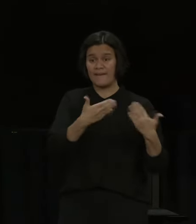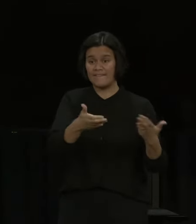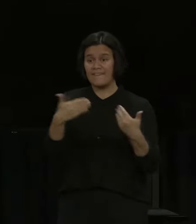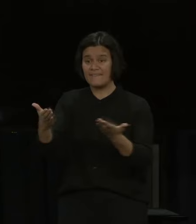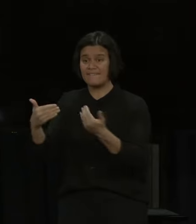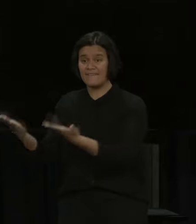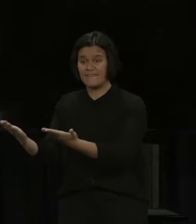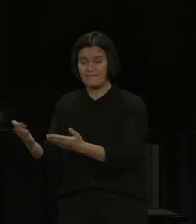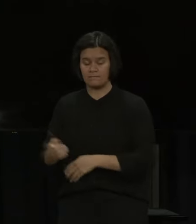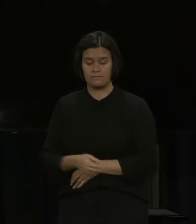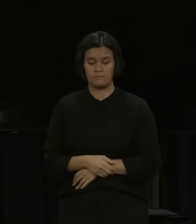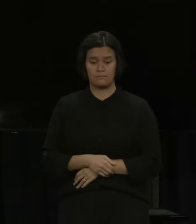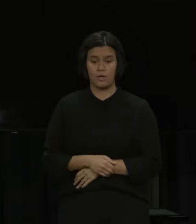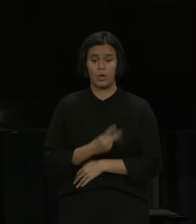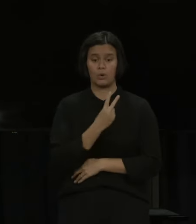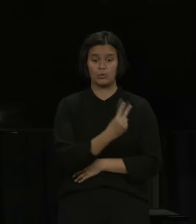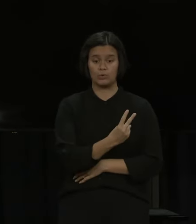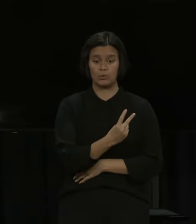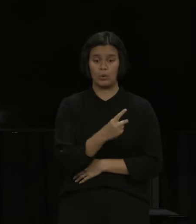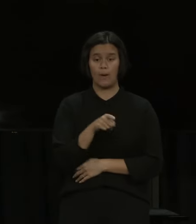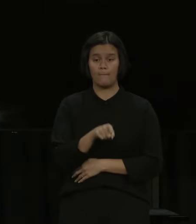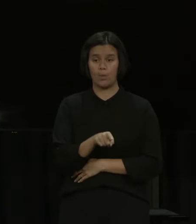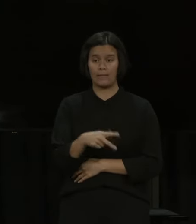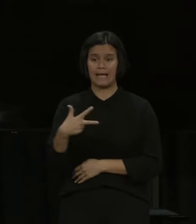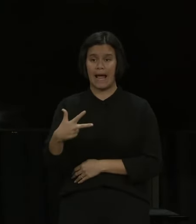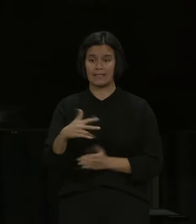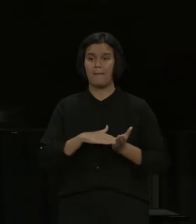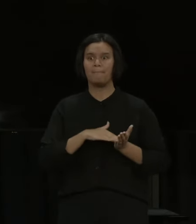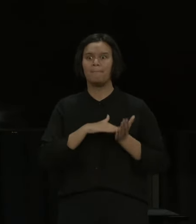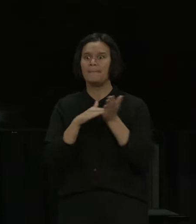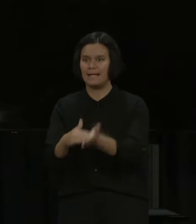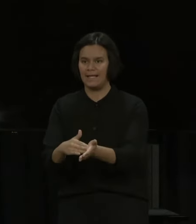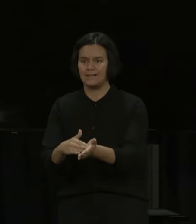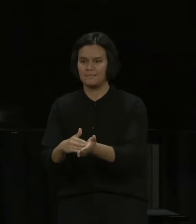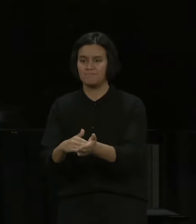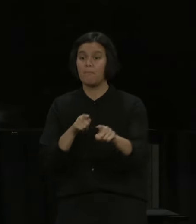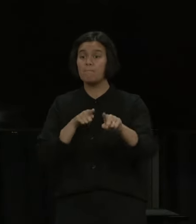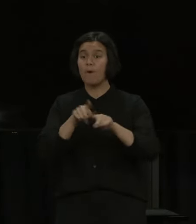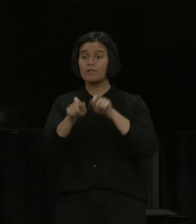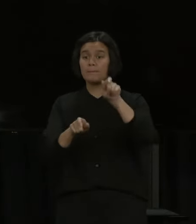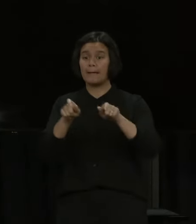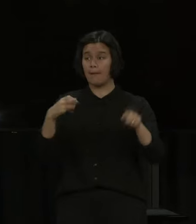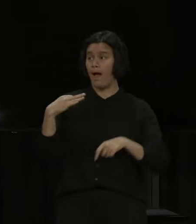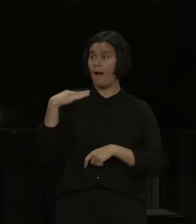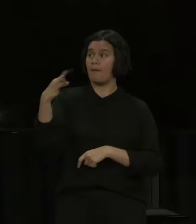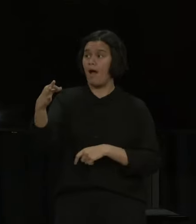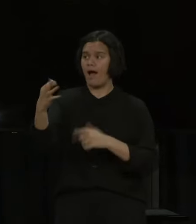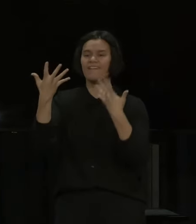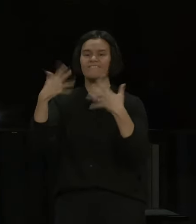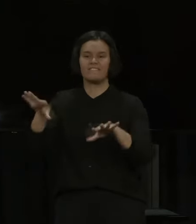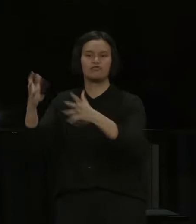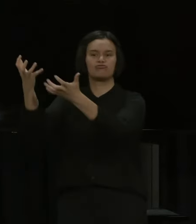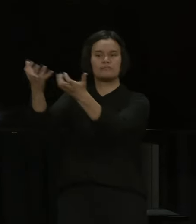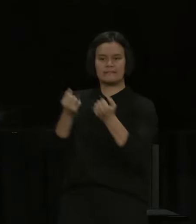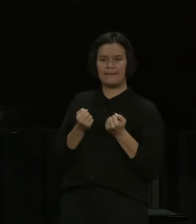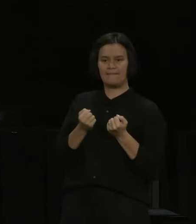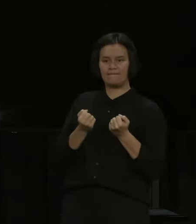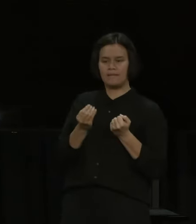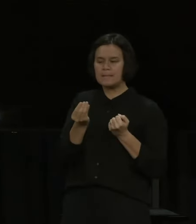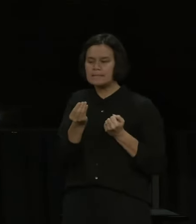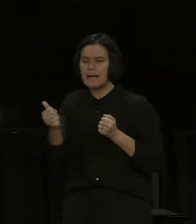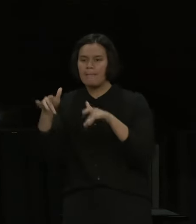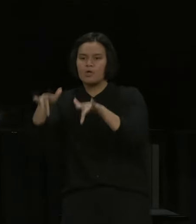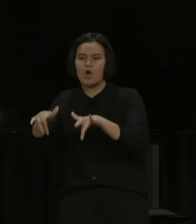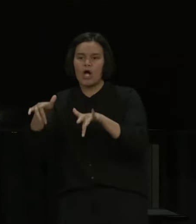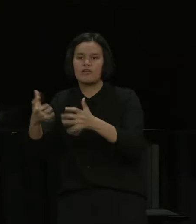applied for their MyVaccine pass have now received them. We're working really hard to get those other people, their passes in time.